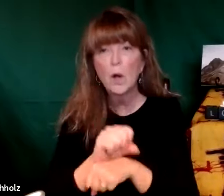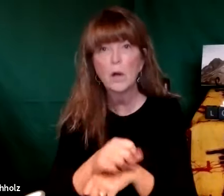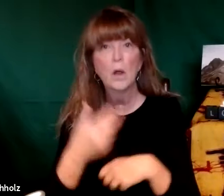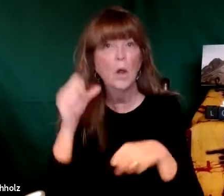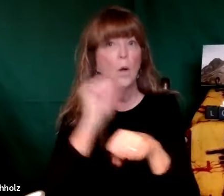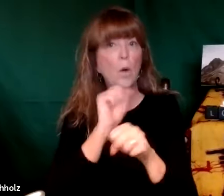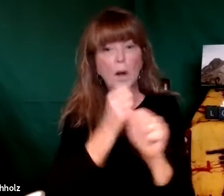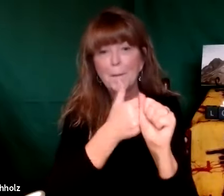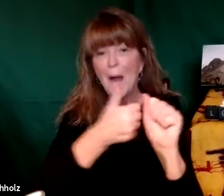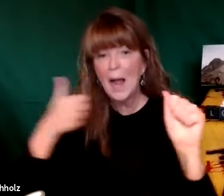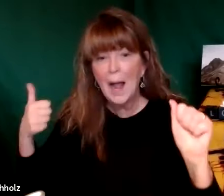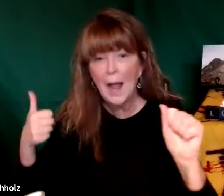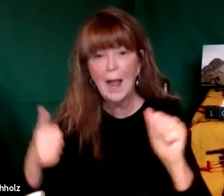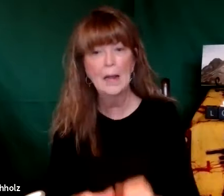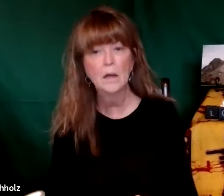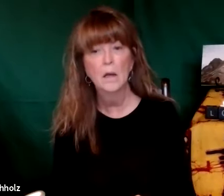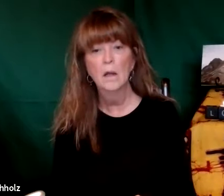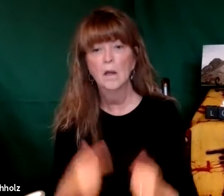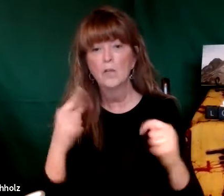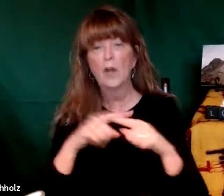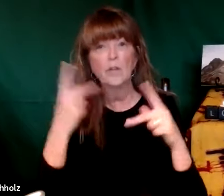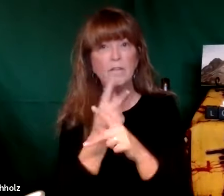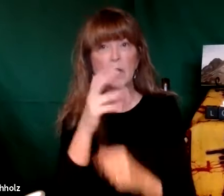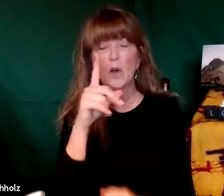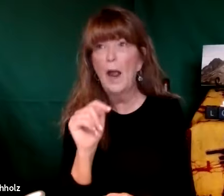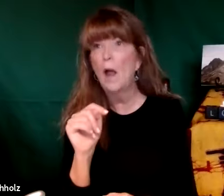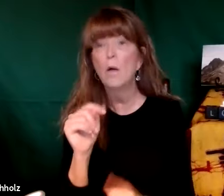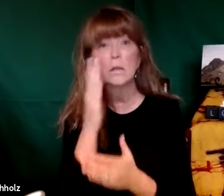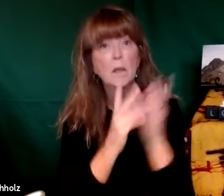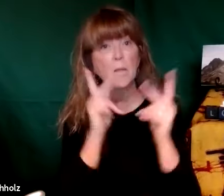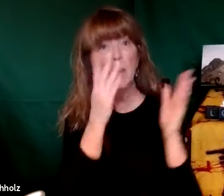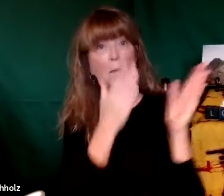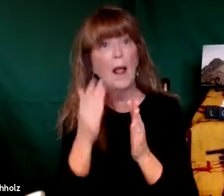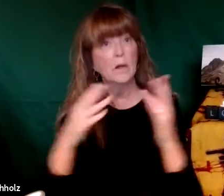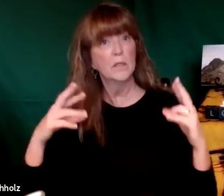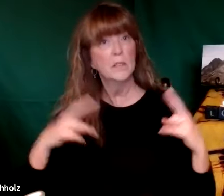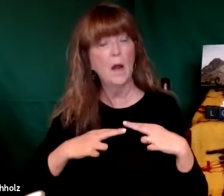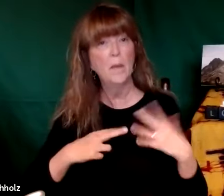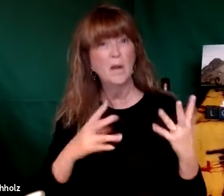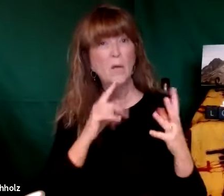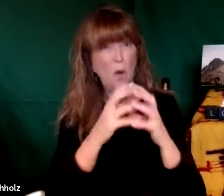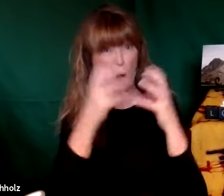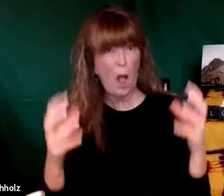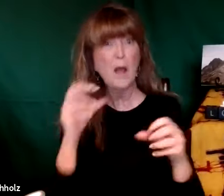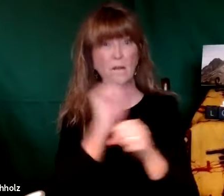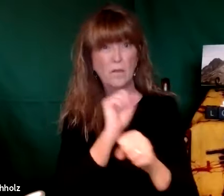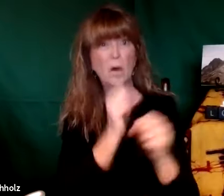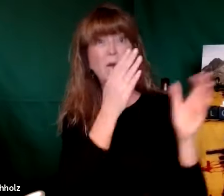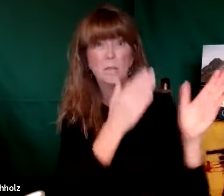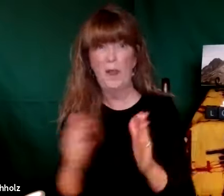kids to school we have to make sure they get their homework done we have to make sure they catch up on their homework we have to figure out retirement plans